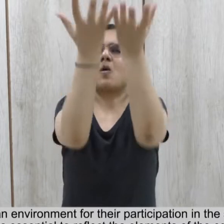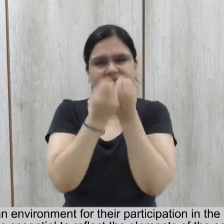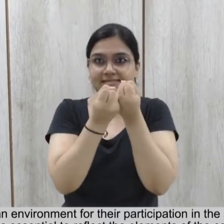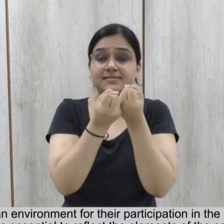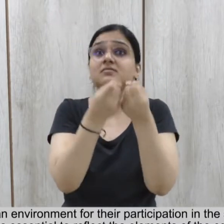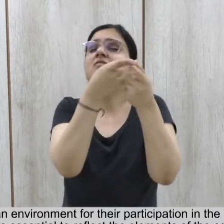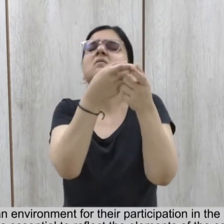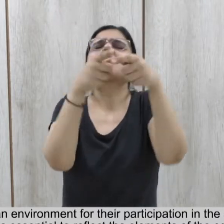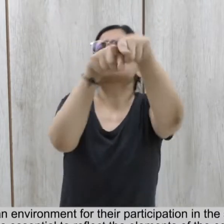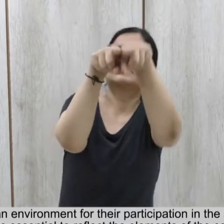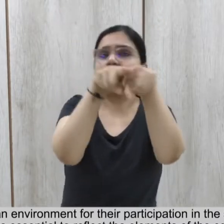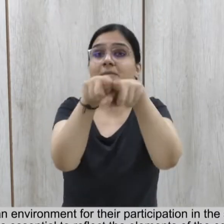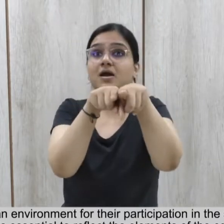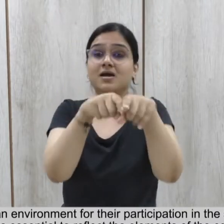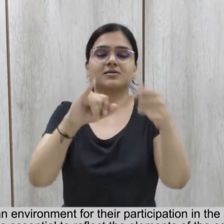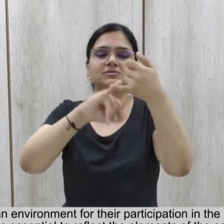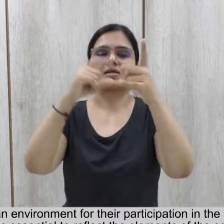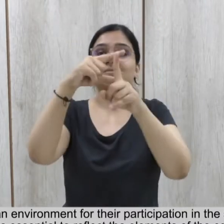their participation in the society.